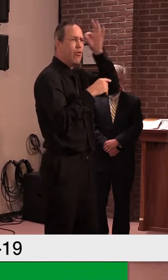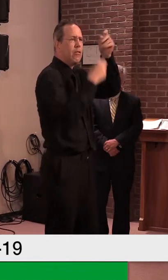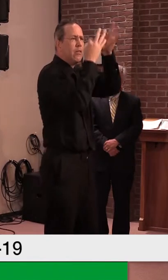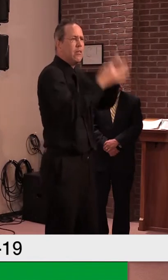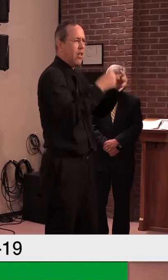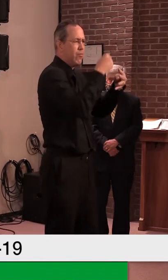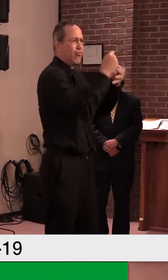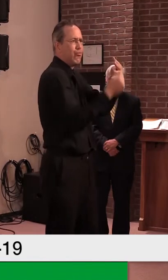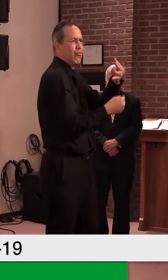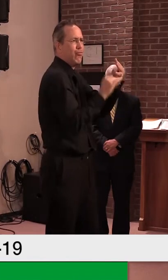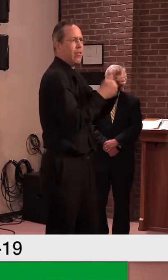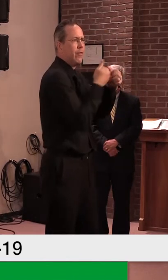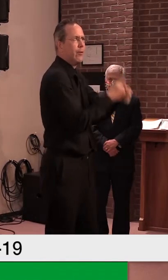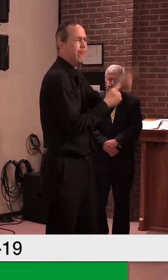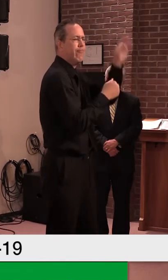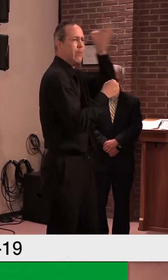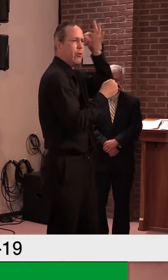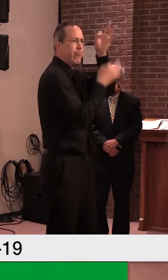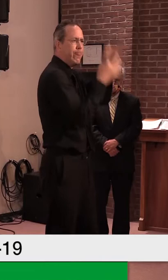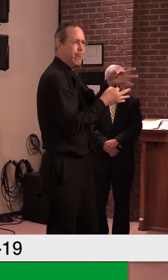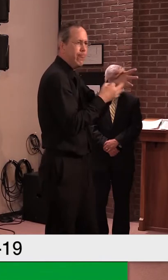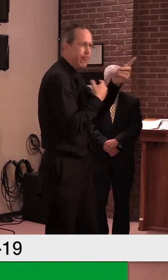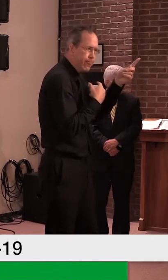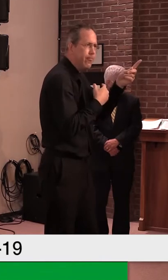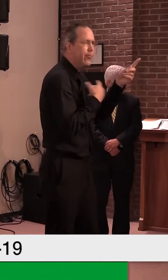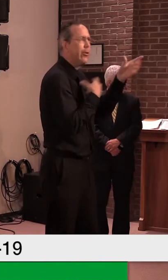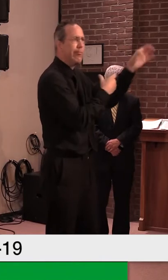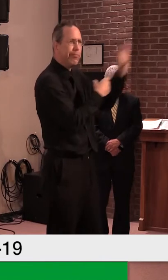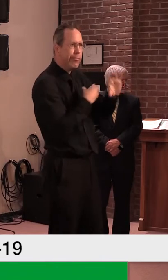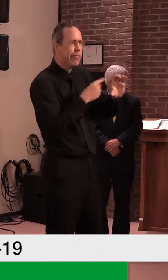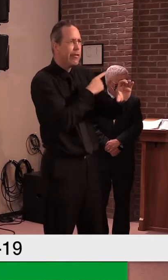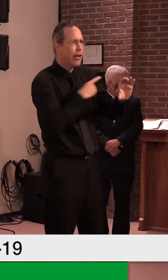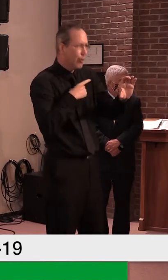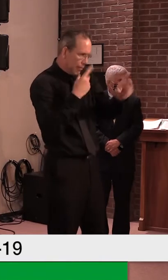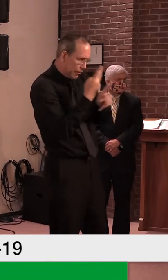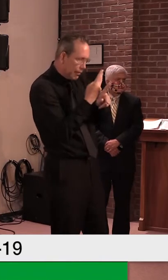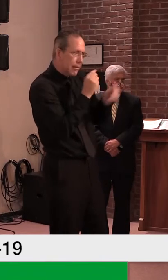put into place. But that's, that might be a better question for the legislature.